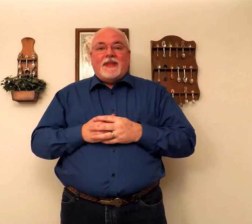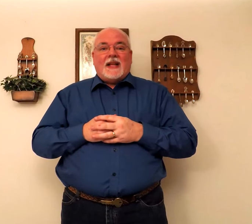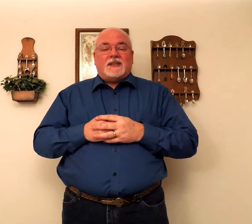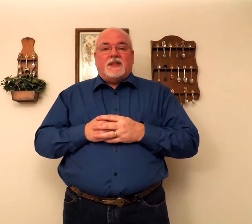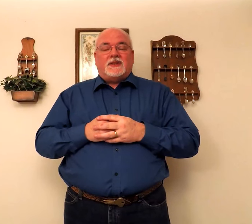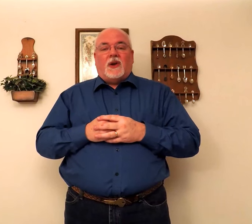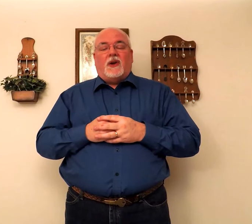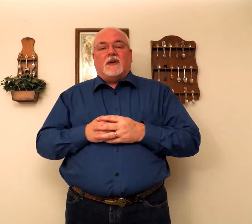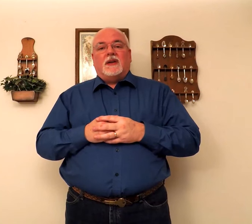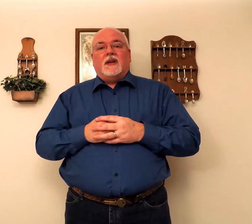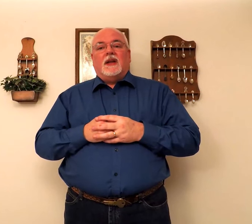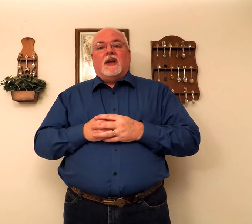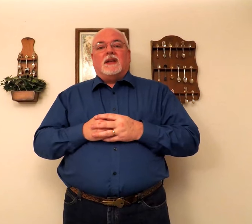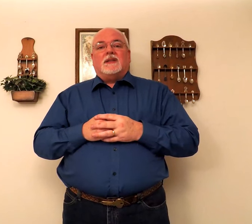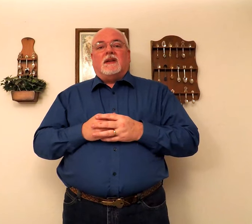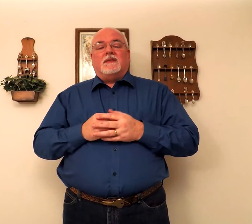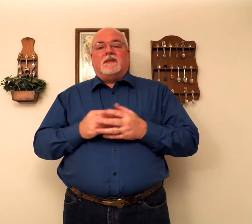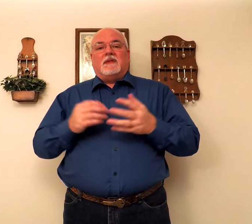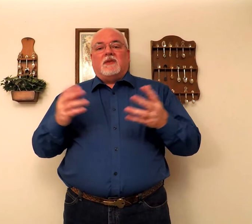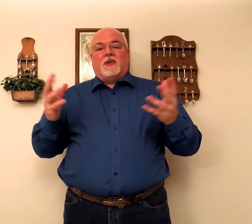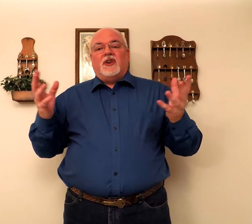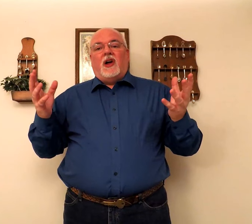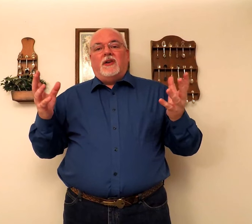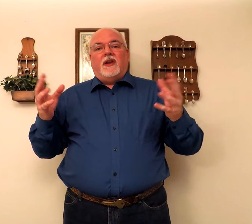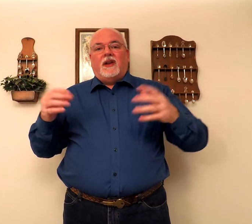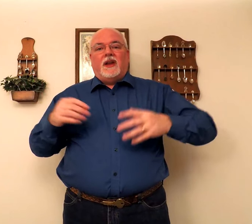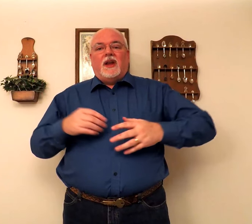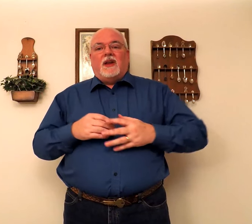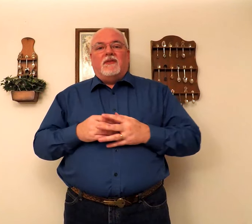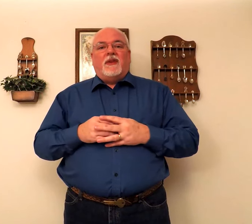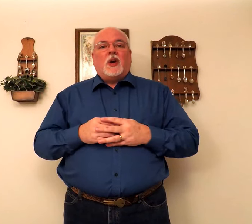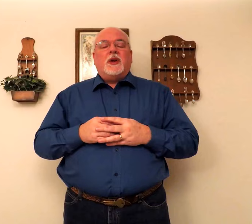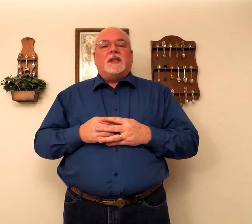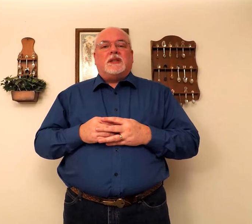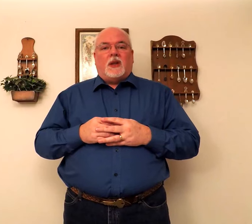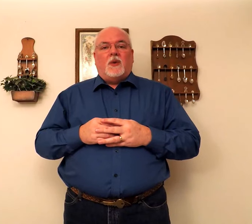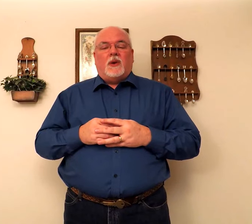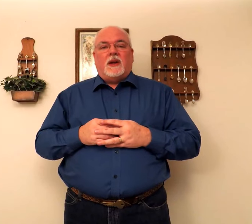That's the song. Some are done very slowly.